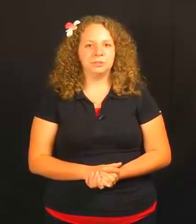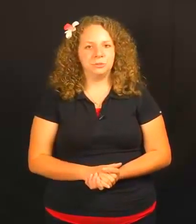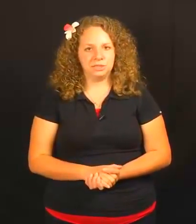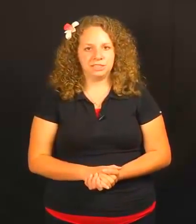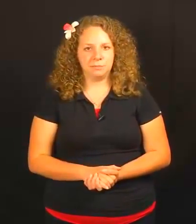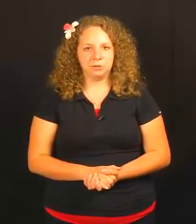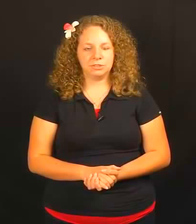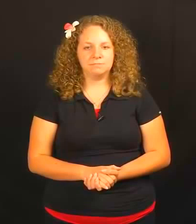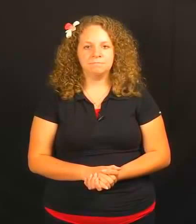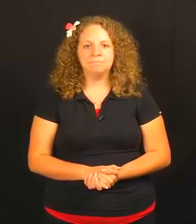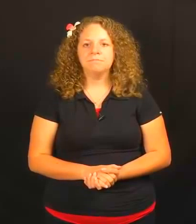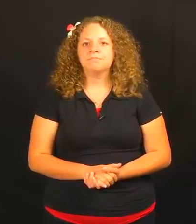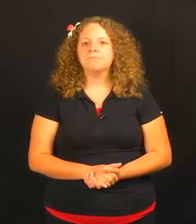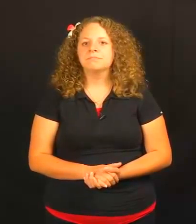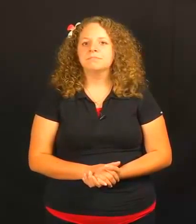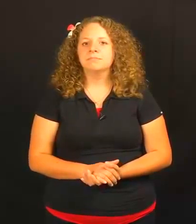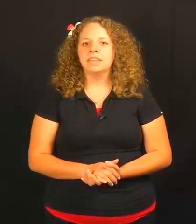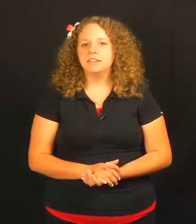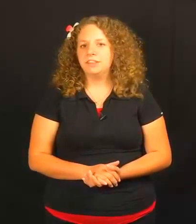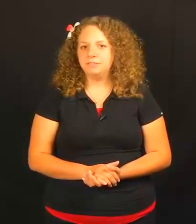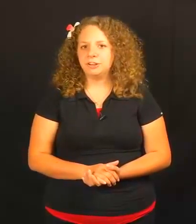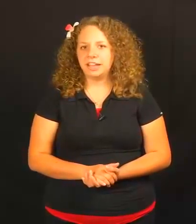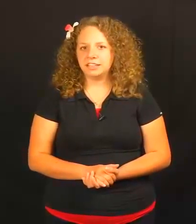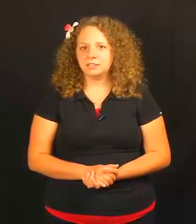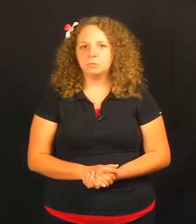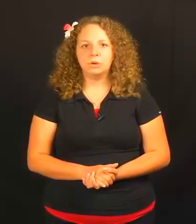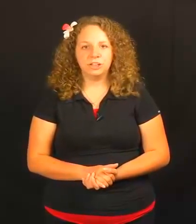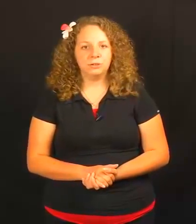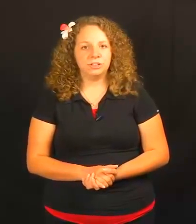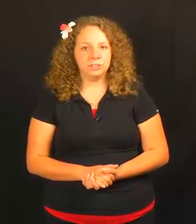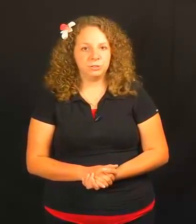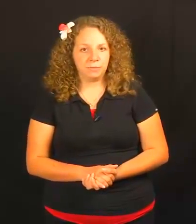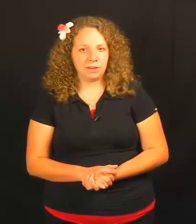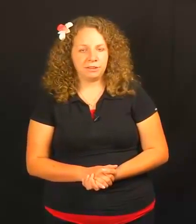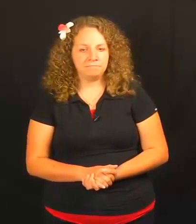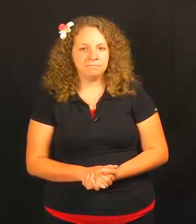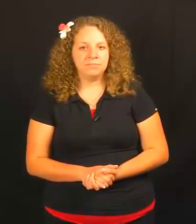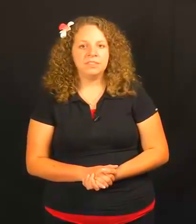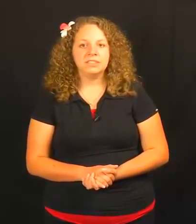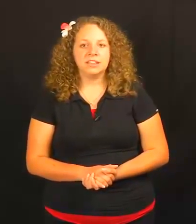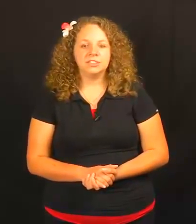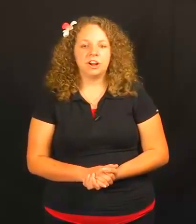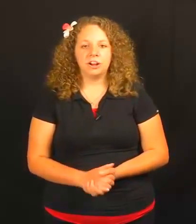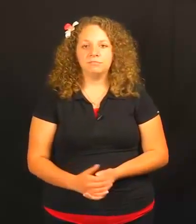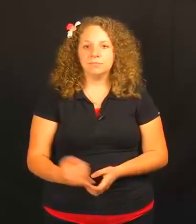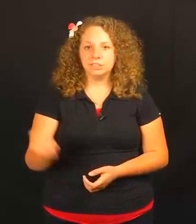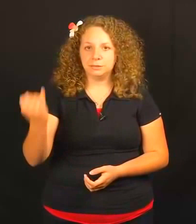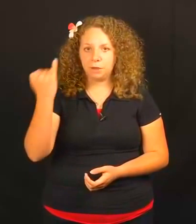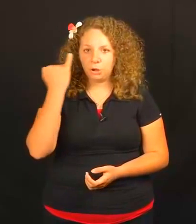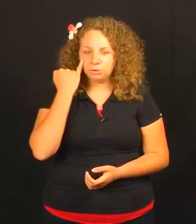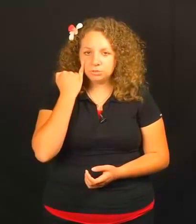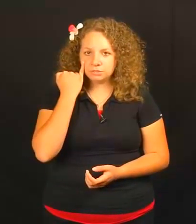using SUPPOSE. If he forgets, what are you going to do about it? The signs are SUPPOSE,